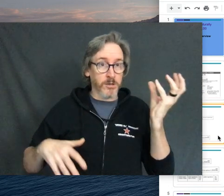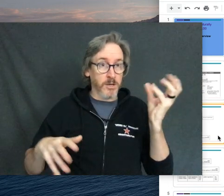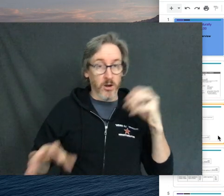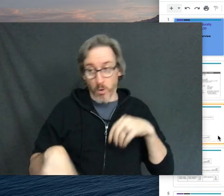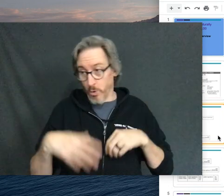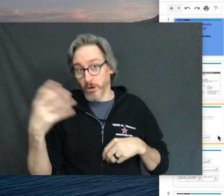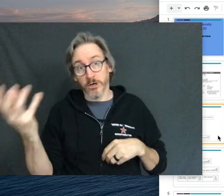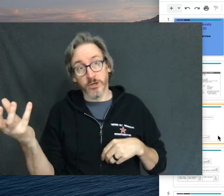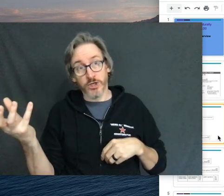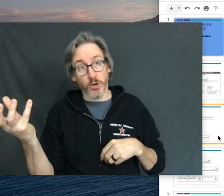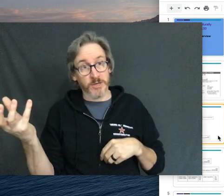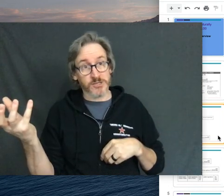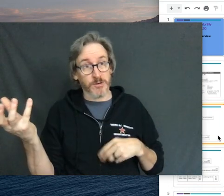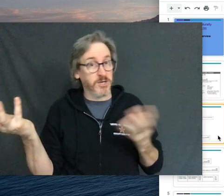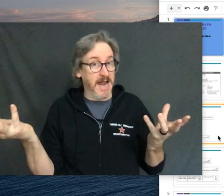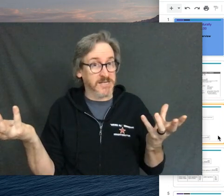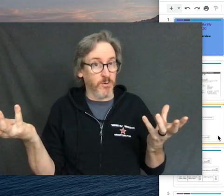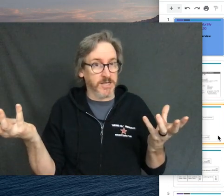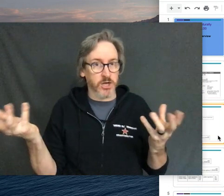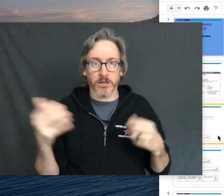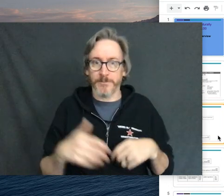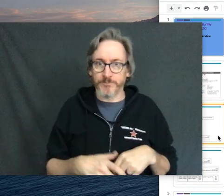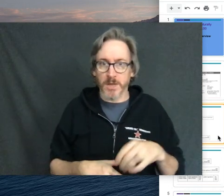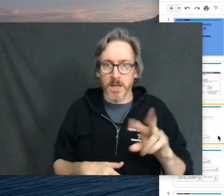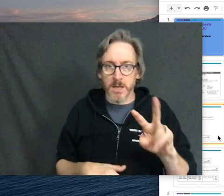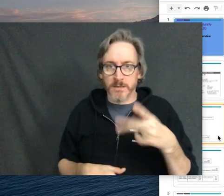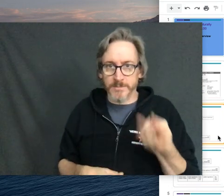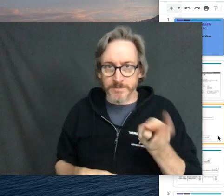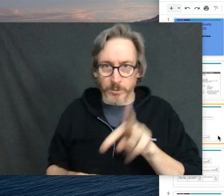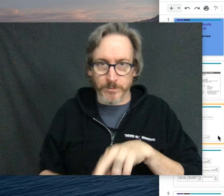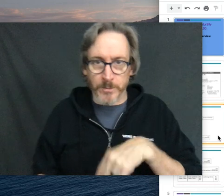word or show the description and ask what it's called.